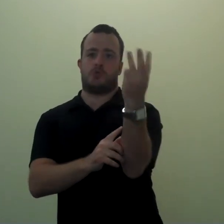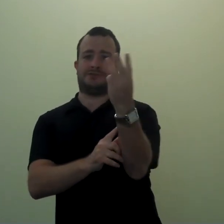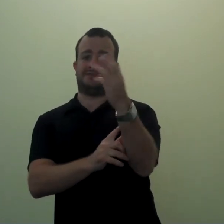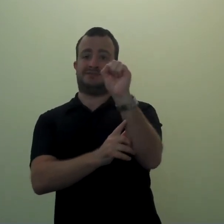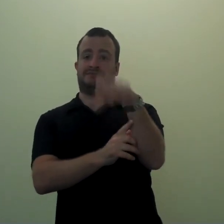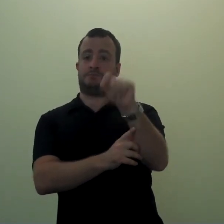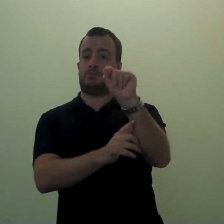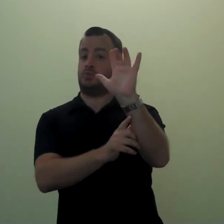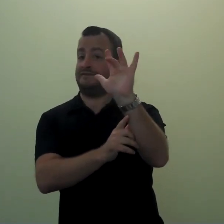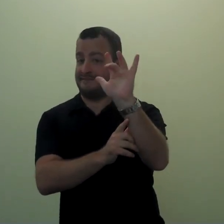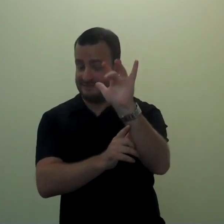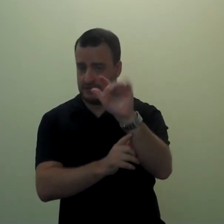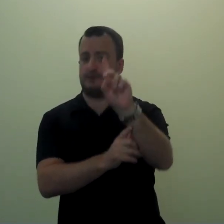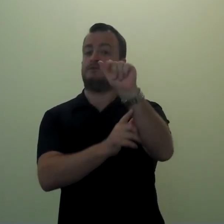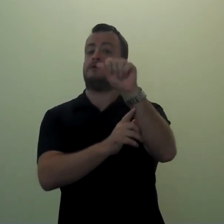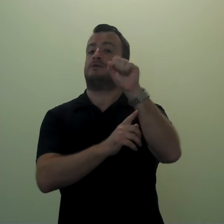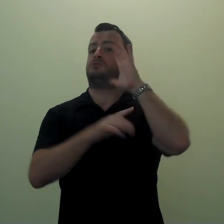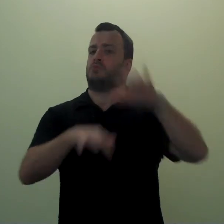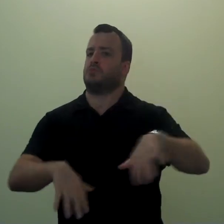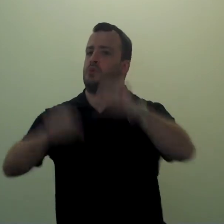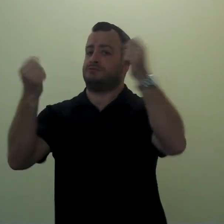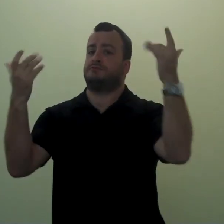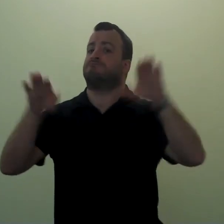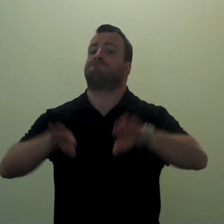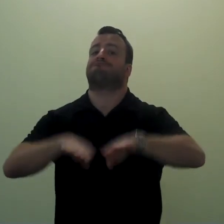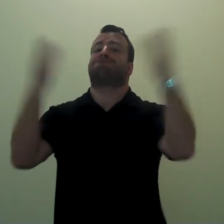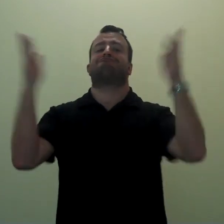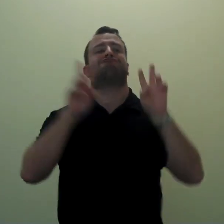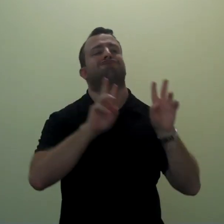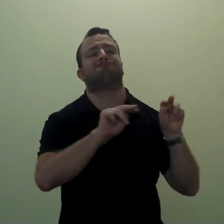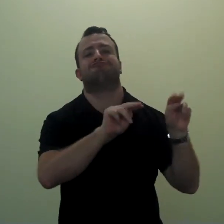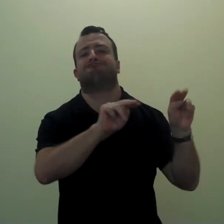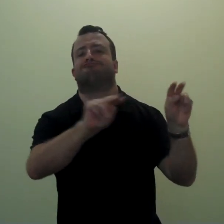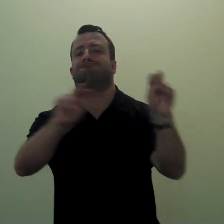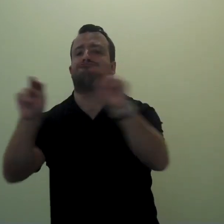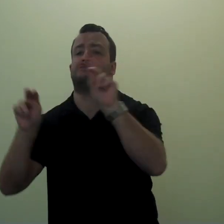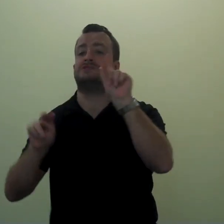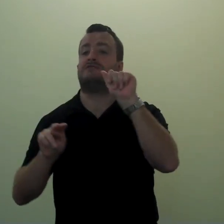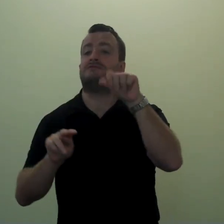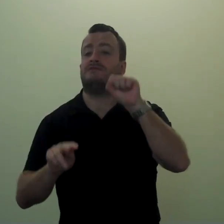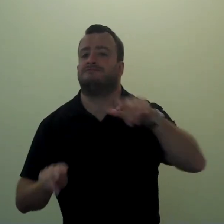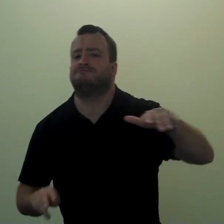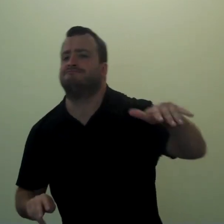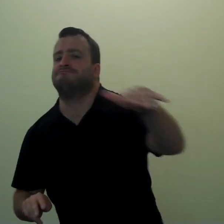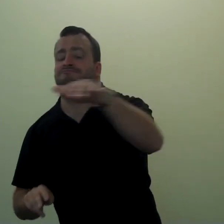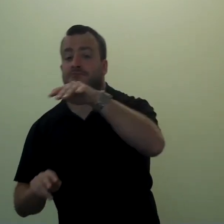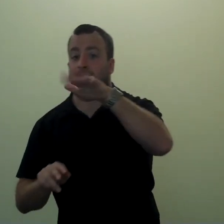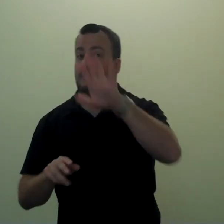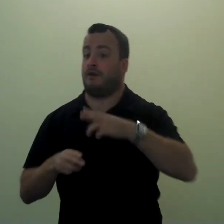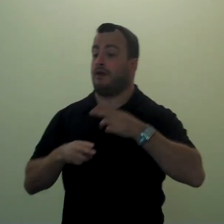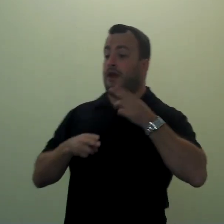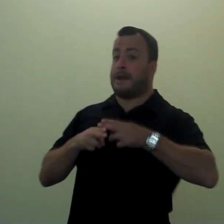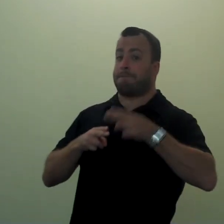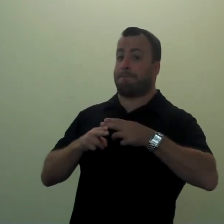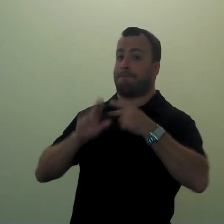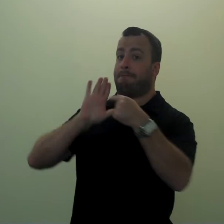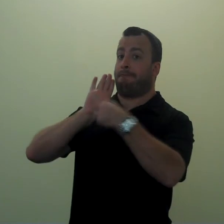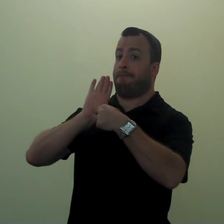On Wednesday, September 25th, DOS will be hosting an open house, where our name change